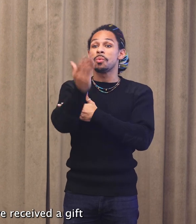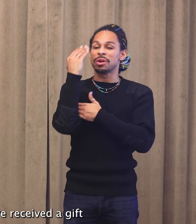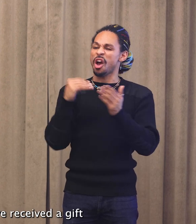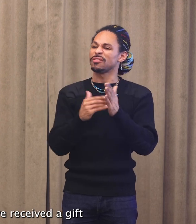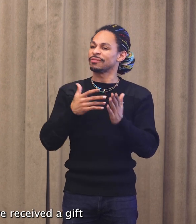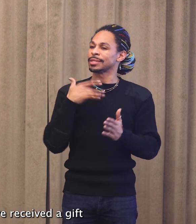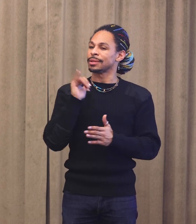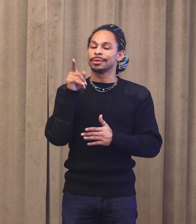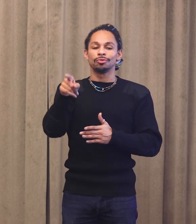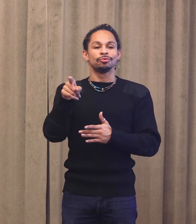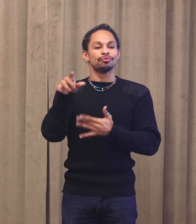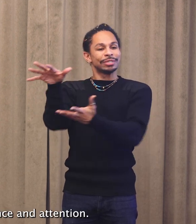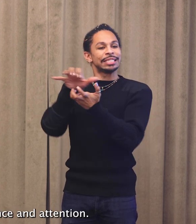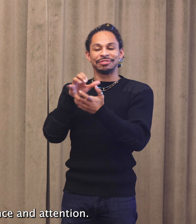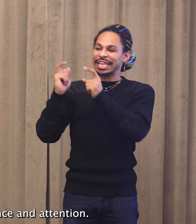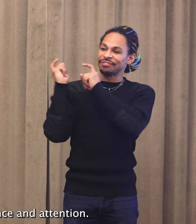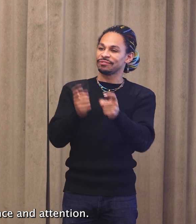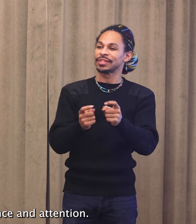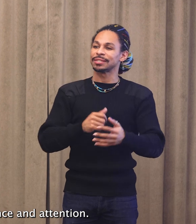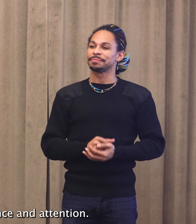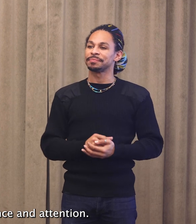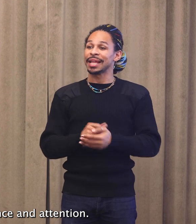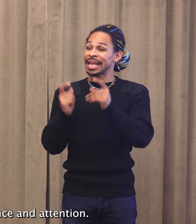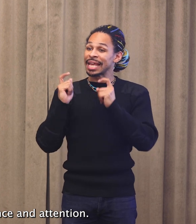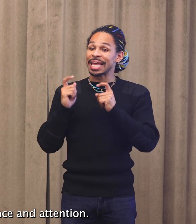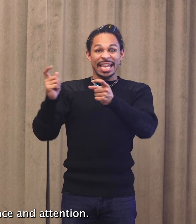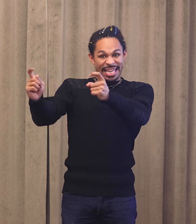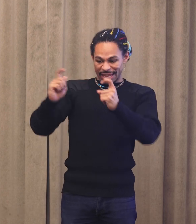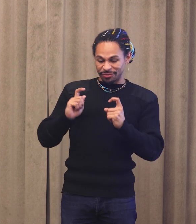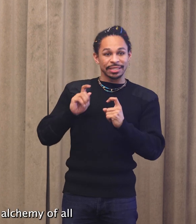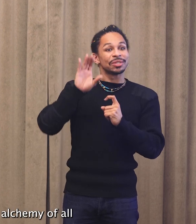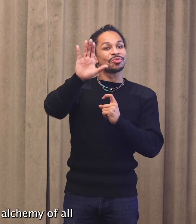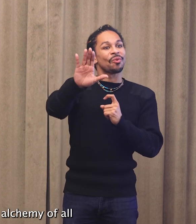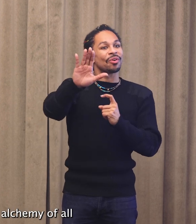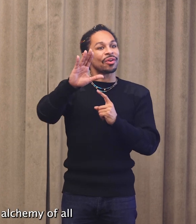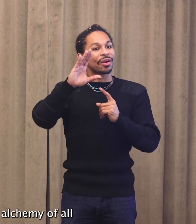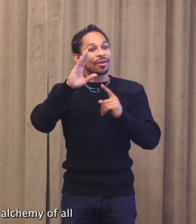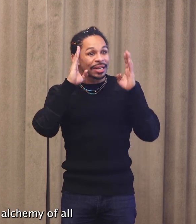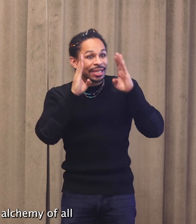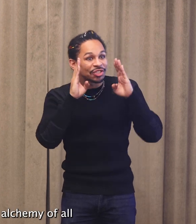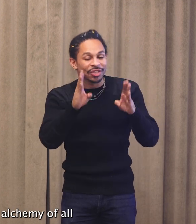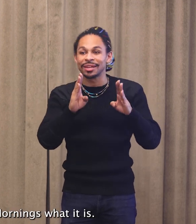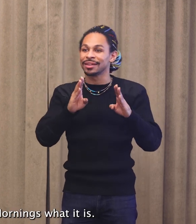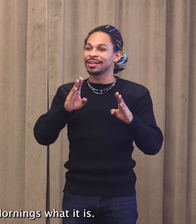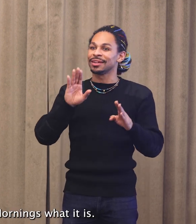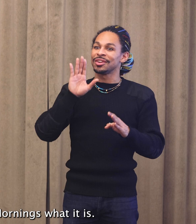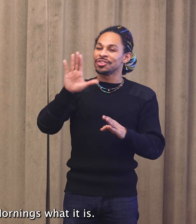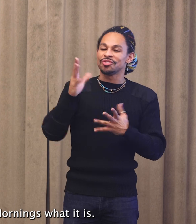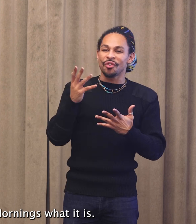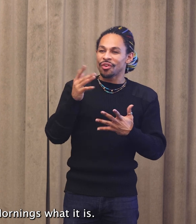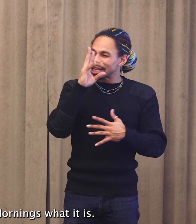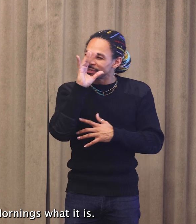like you've received a gift. Gifting your attendance and attention contributes to the alchemy of all that